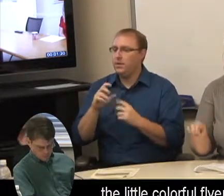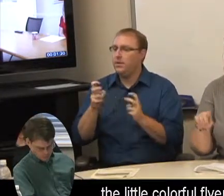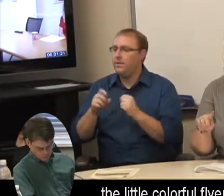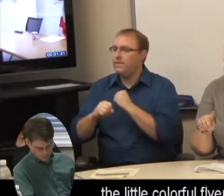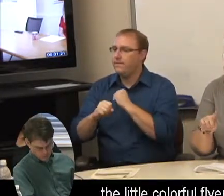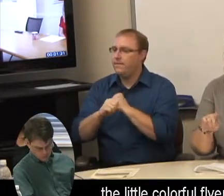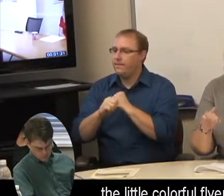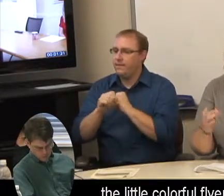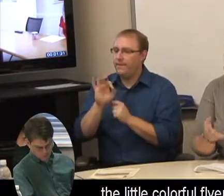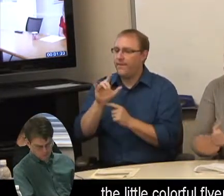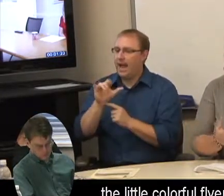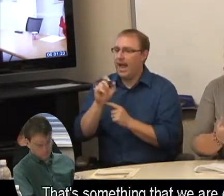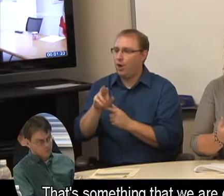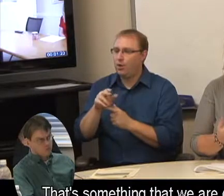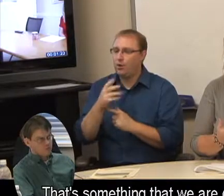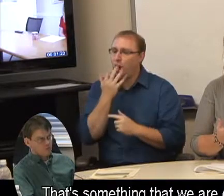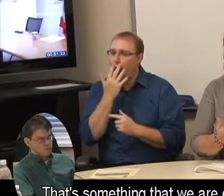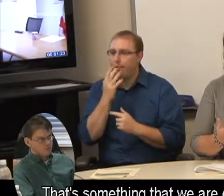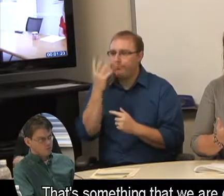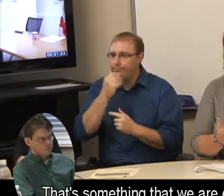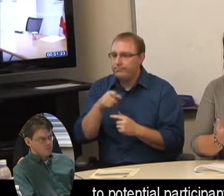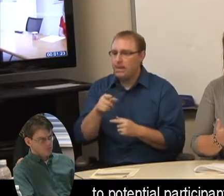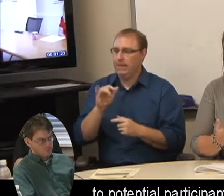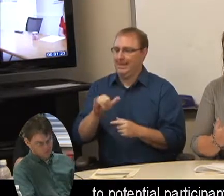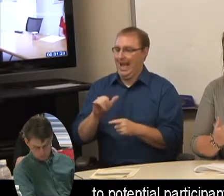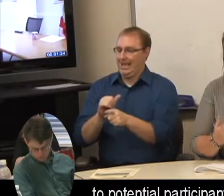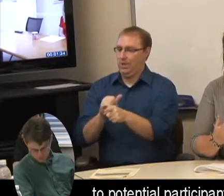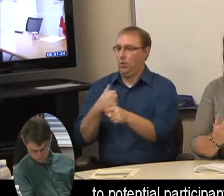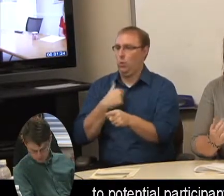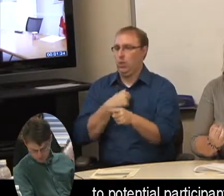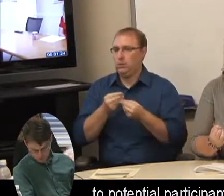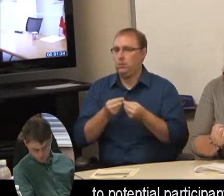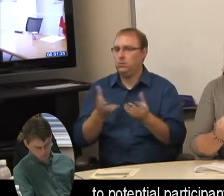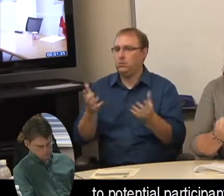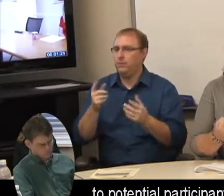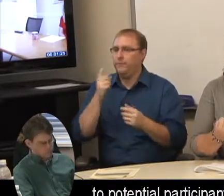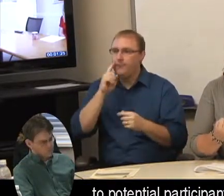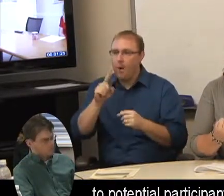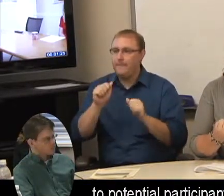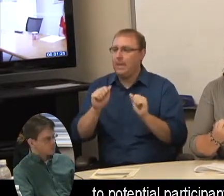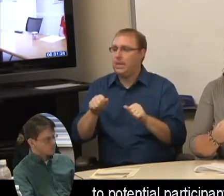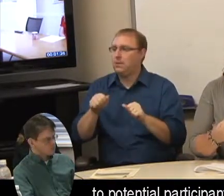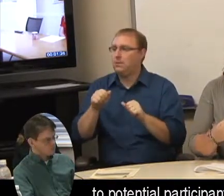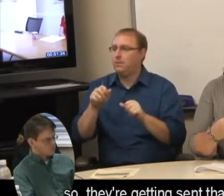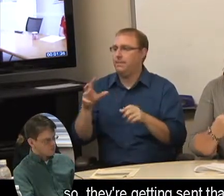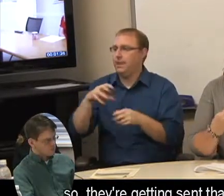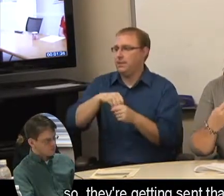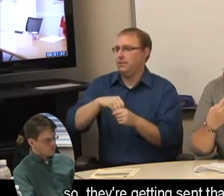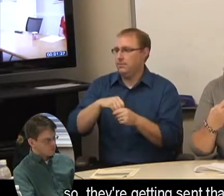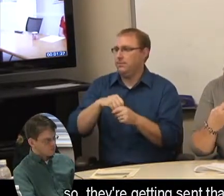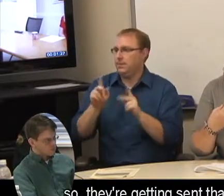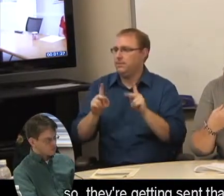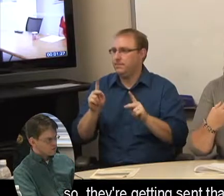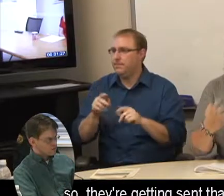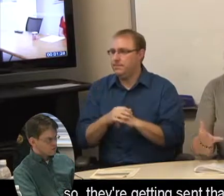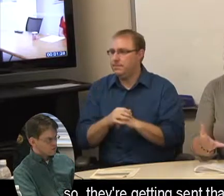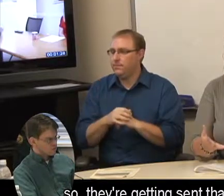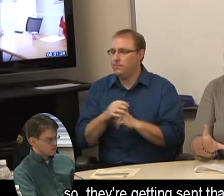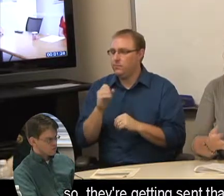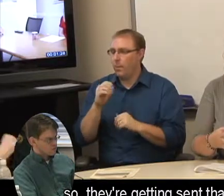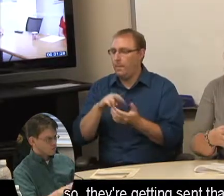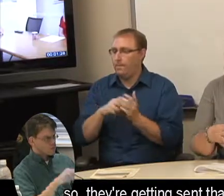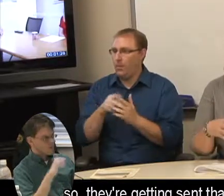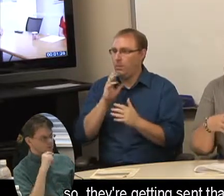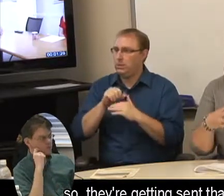little colorful flyer. That's something that we are distributing to potential participants, so they're getting